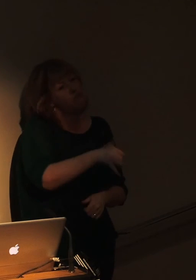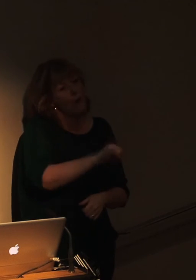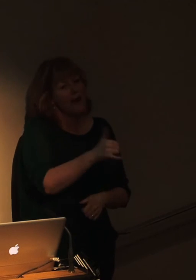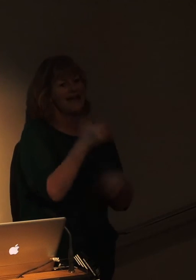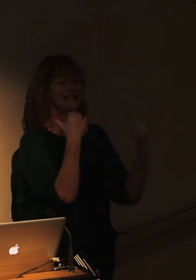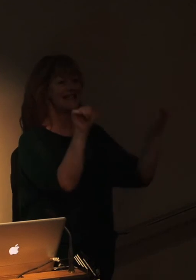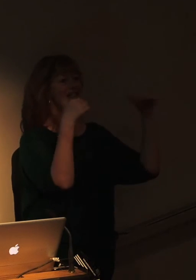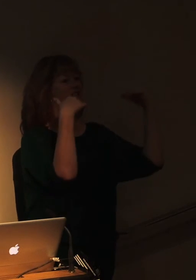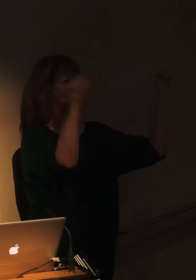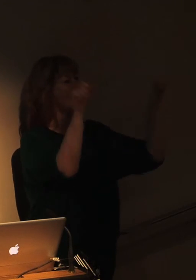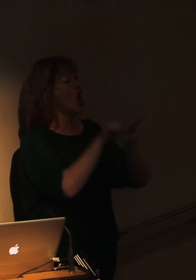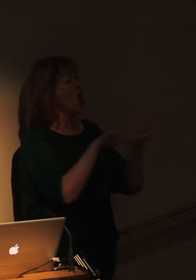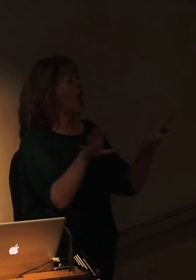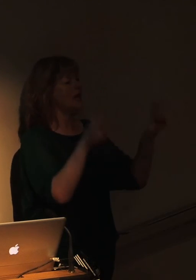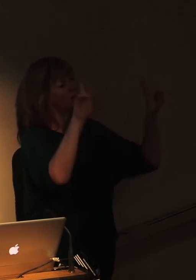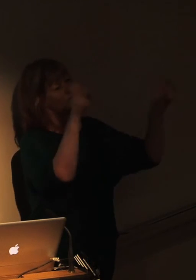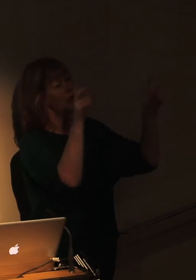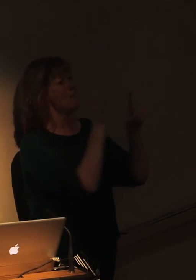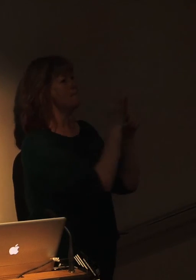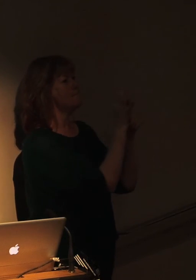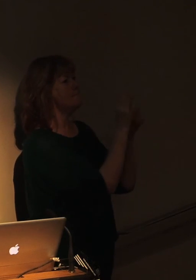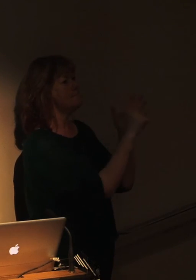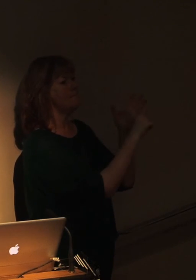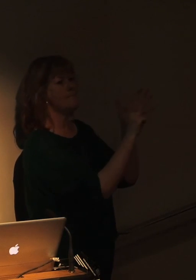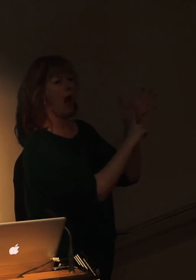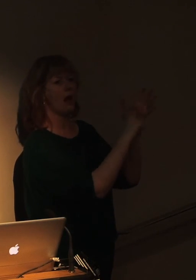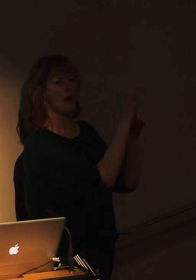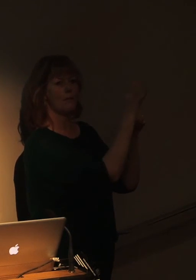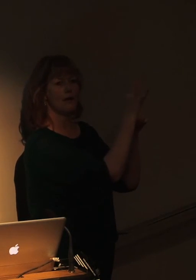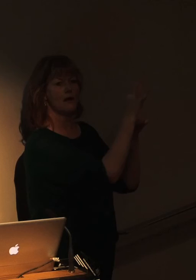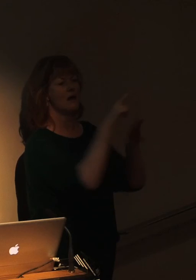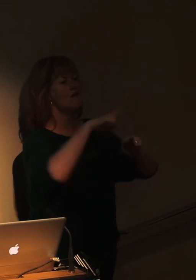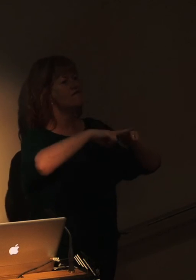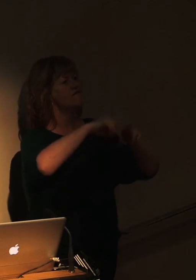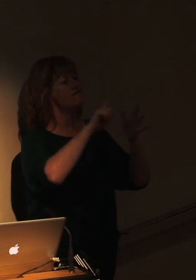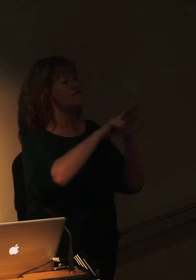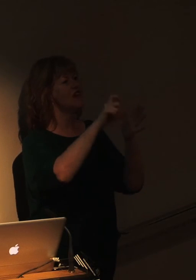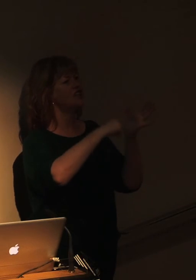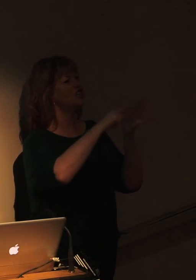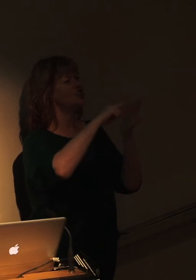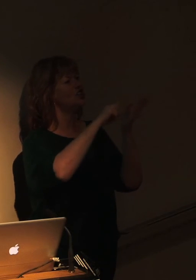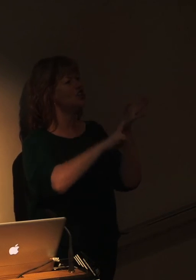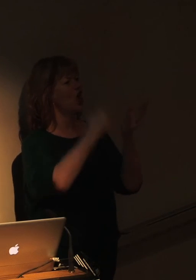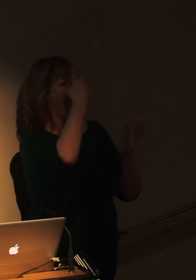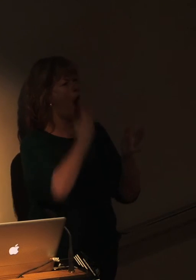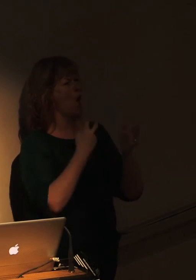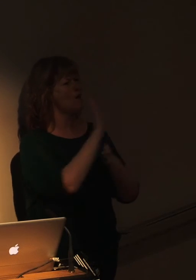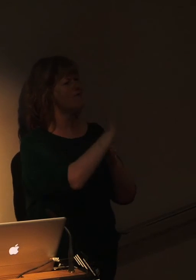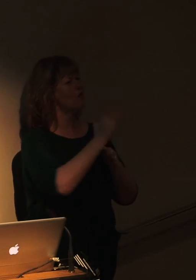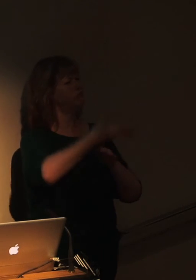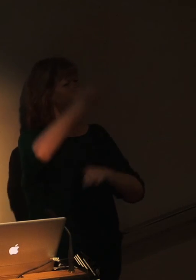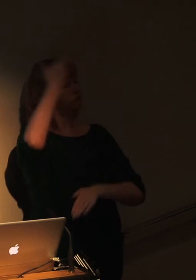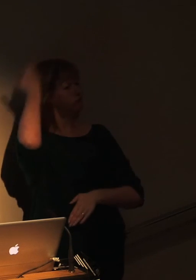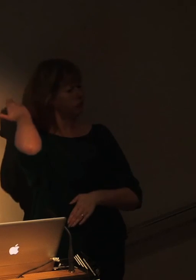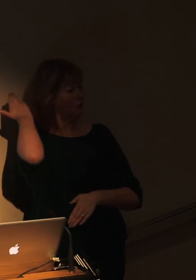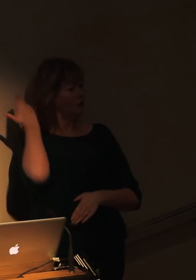You think of films like Pulp Fiction, for instance. Which, anyone know? Anyone see Pulp Fiction as a film? Everyone loved that film. It was a great film. But it didn't work at